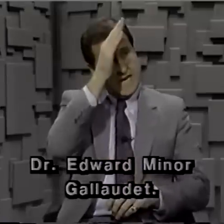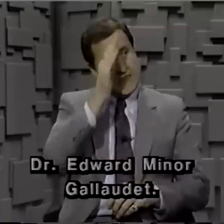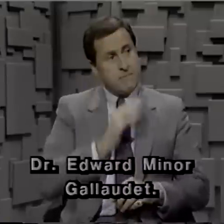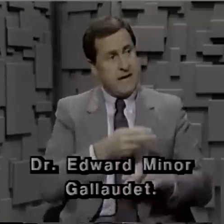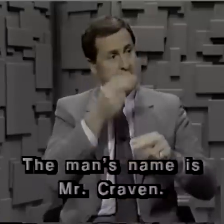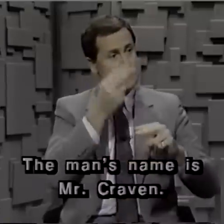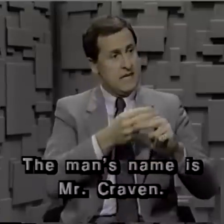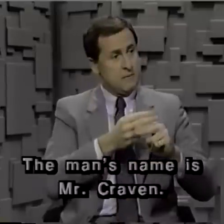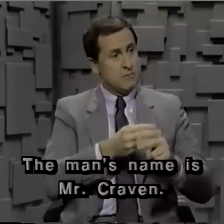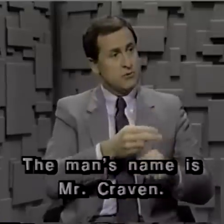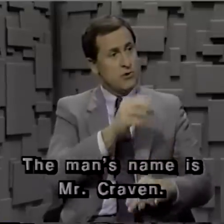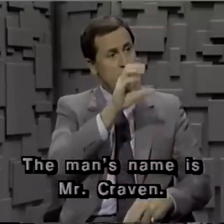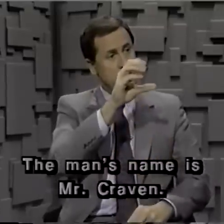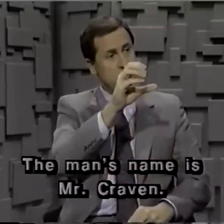The man's name was Mr. Craven.